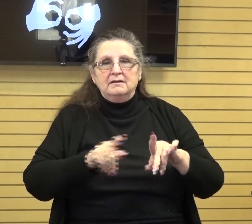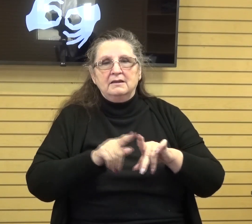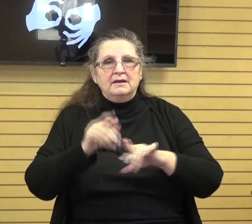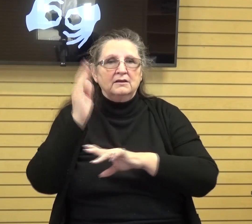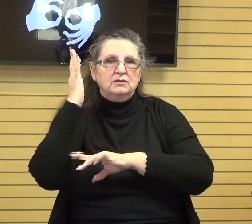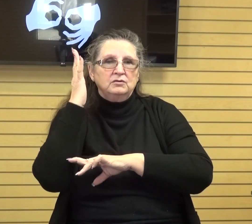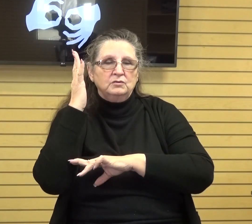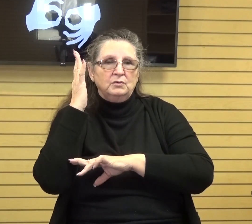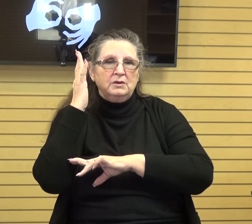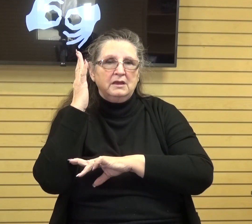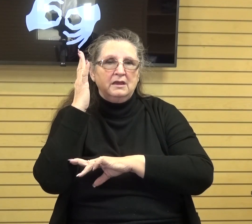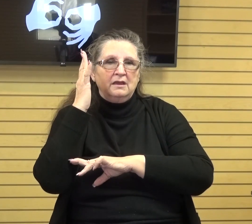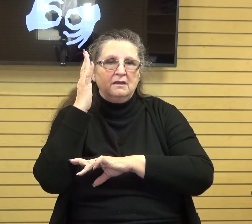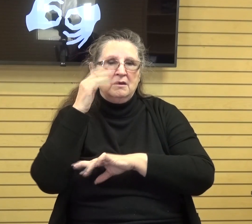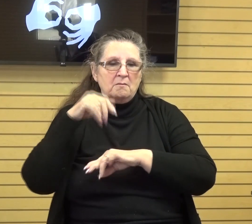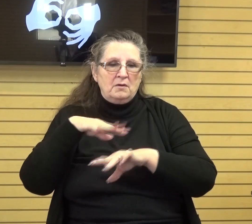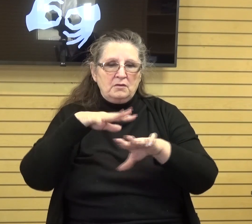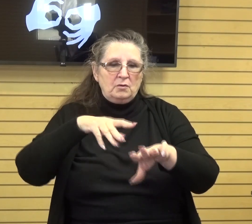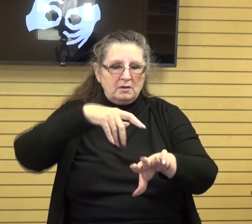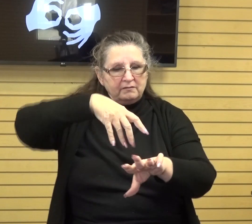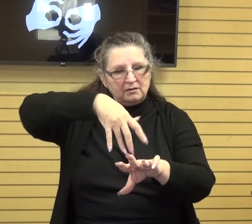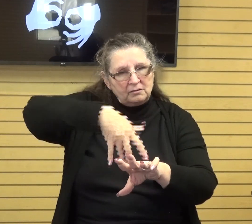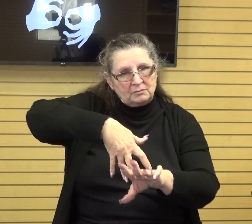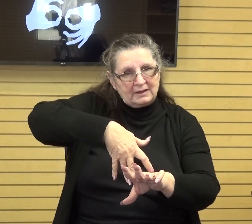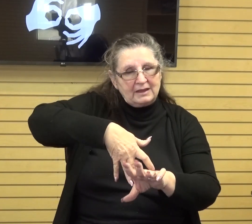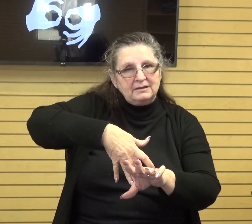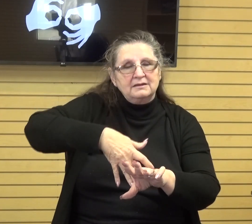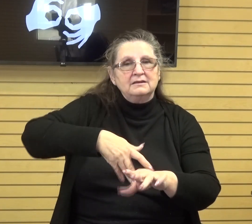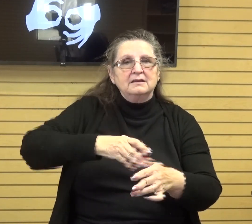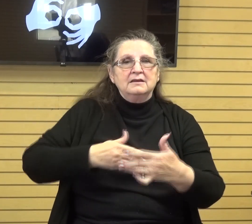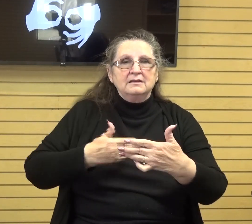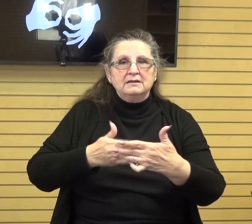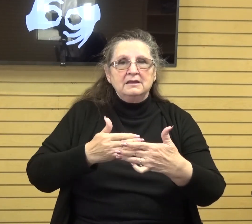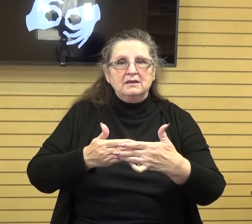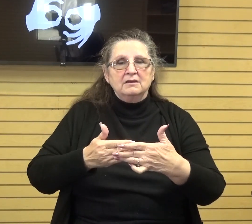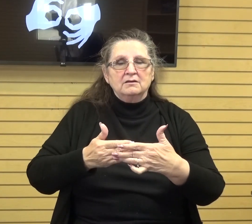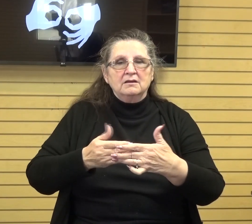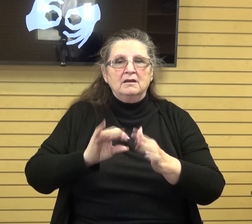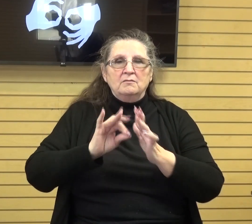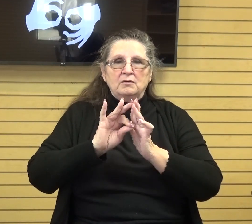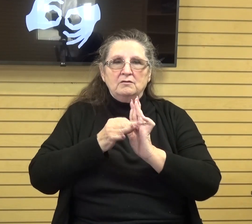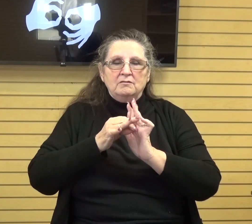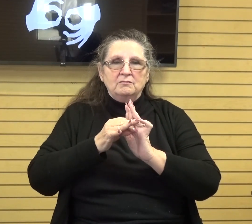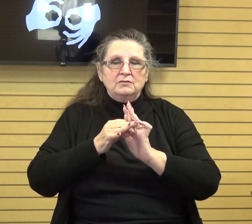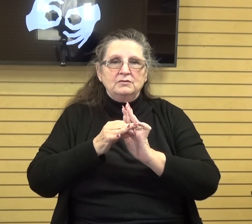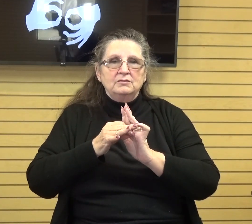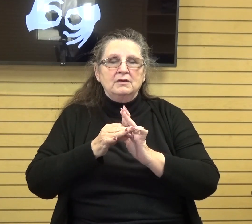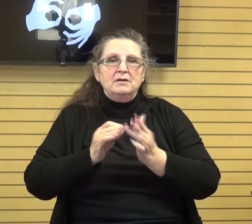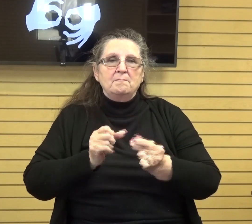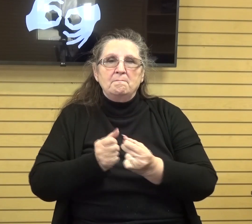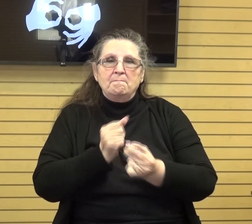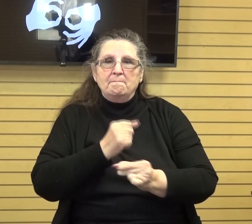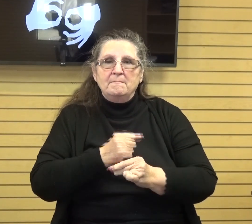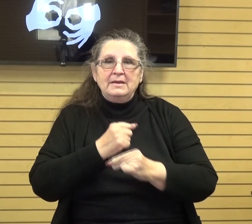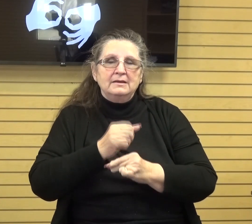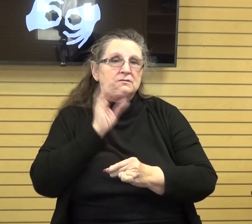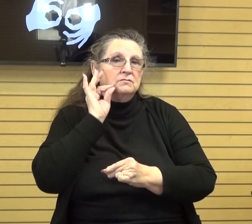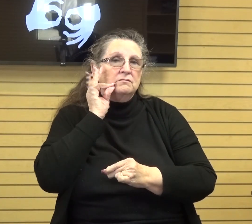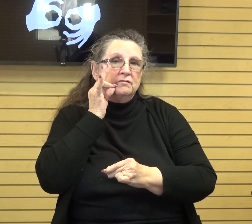the rivers of water that brings forth its fruit in its season those leaves those leaves